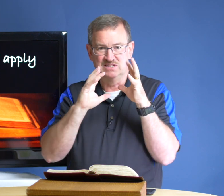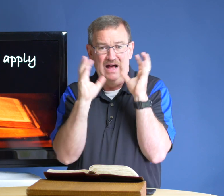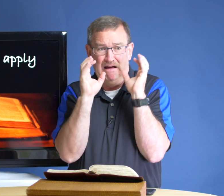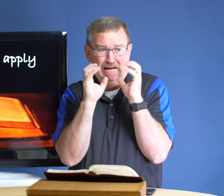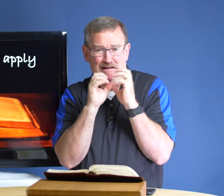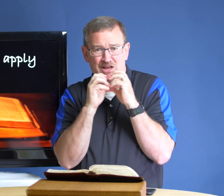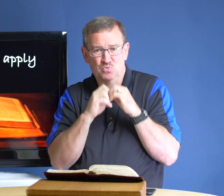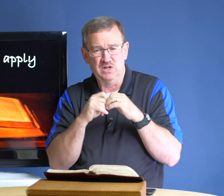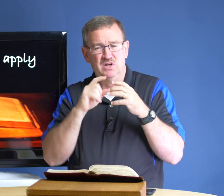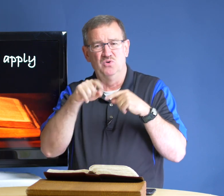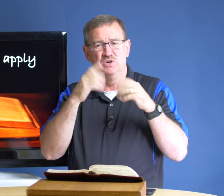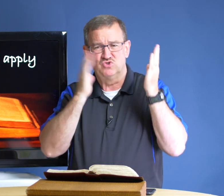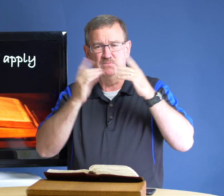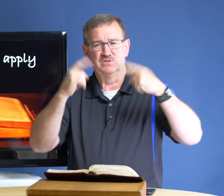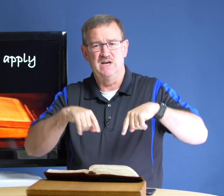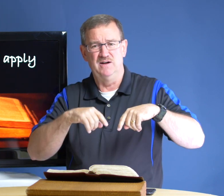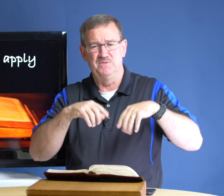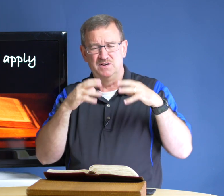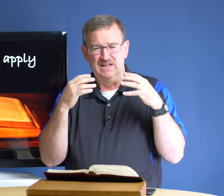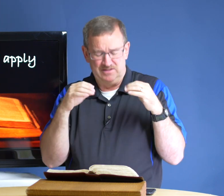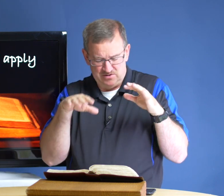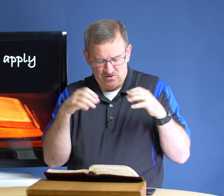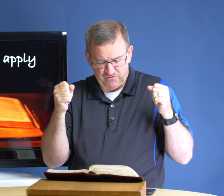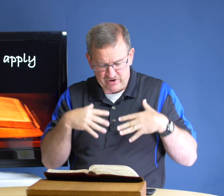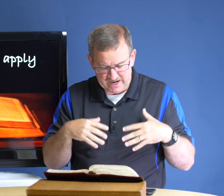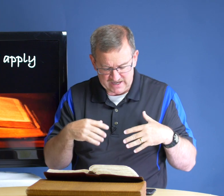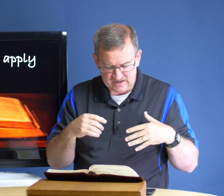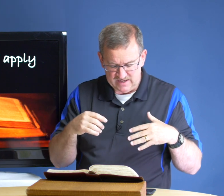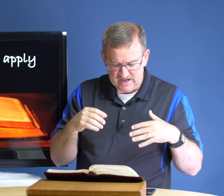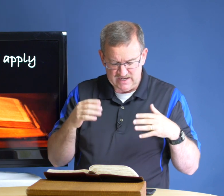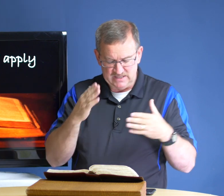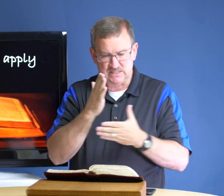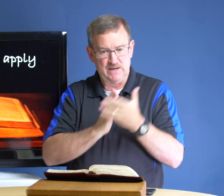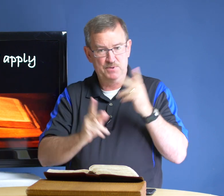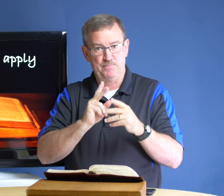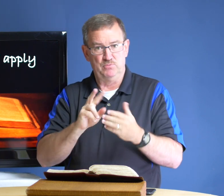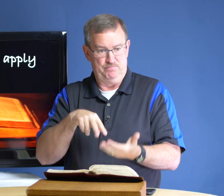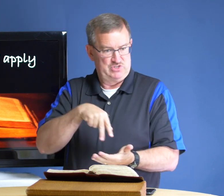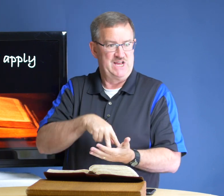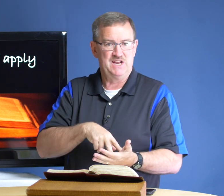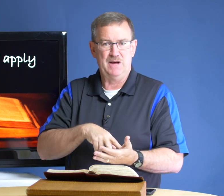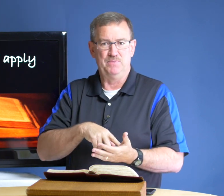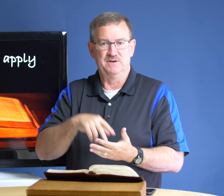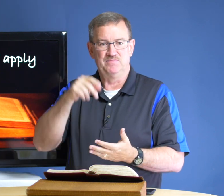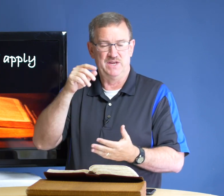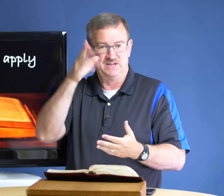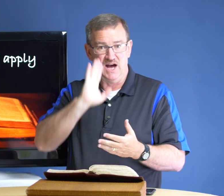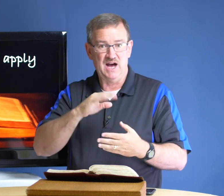oh they will when troubles come they're they're they're afraid and uh some people stand up and and god